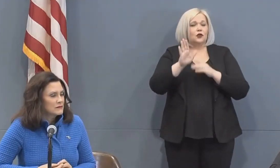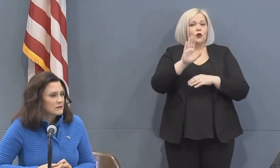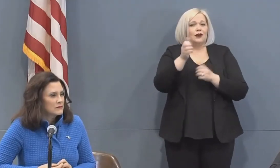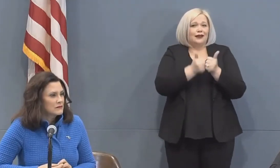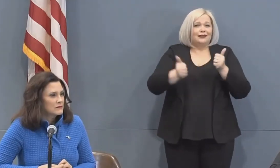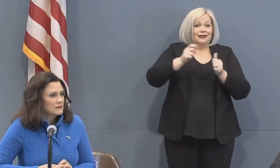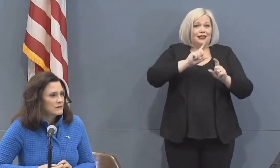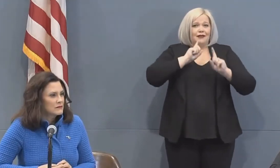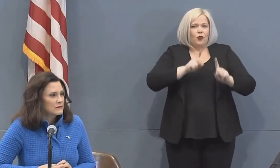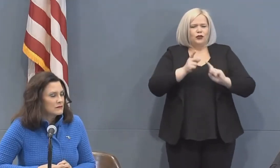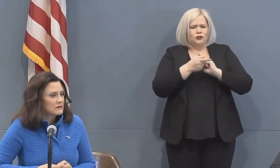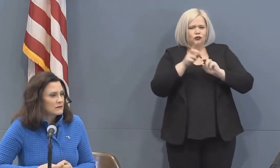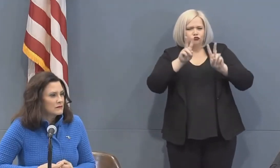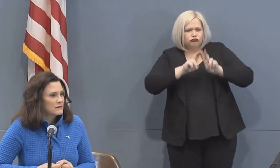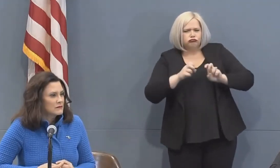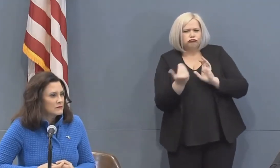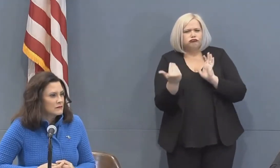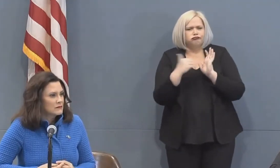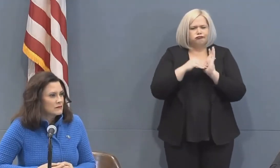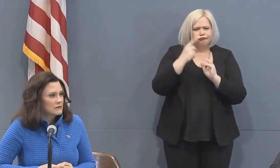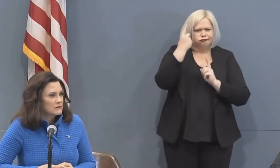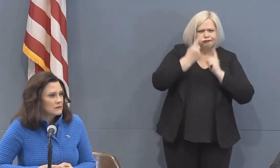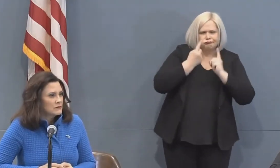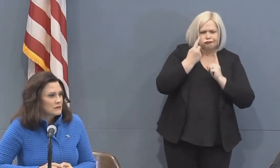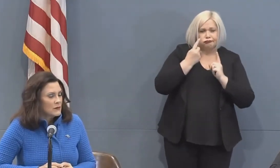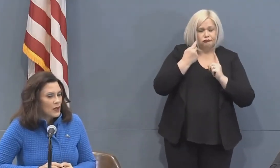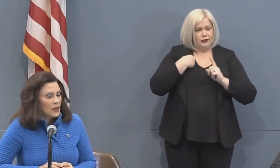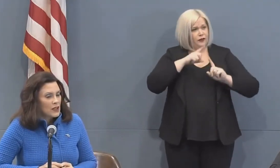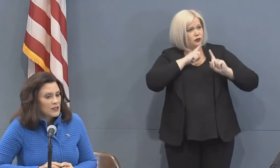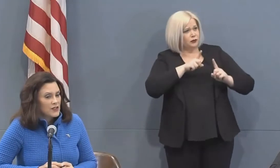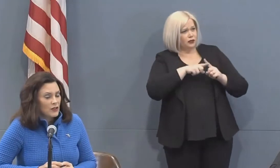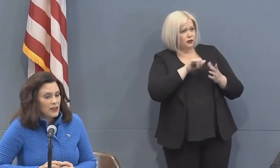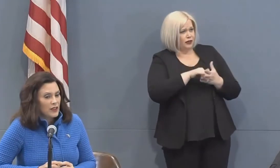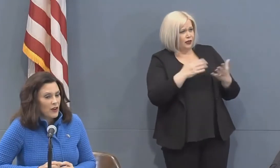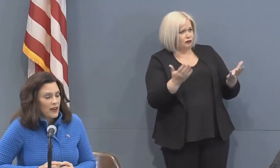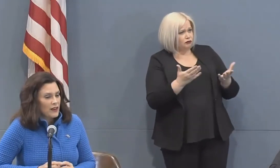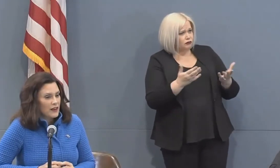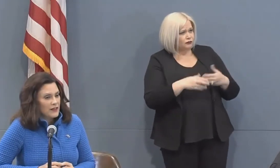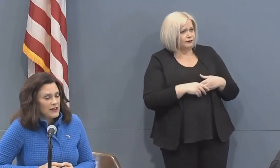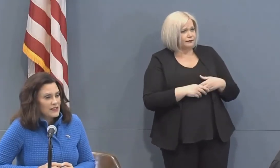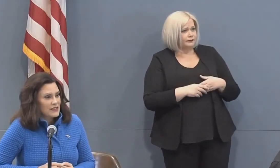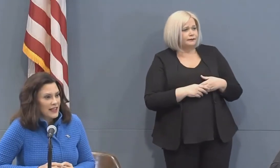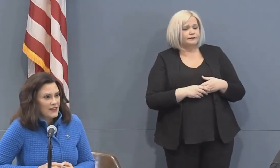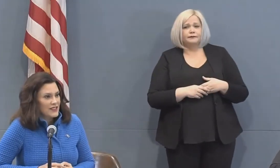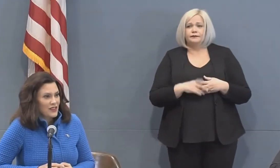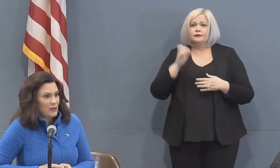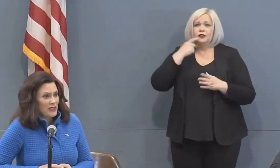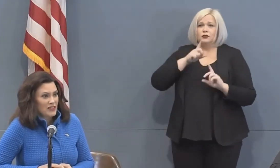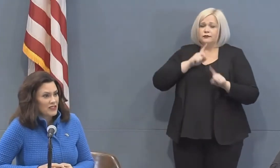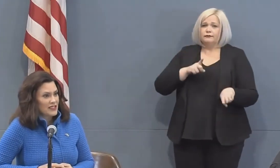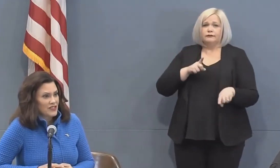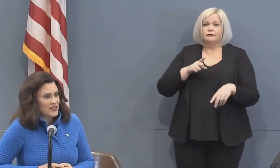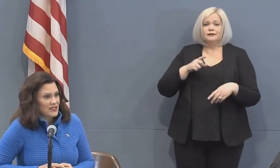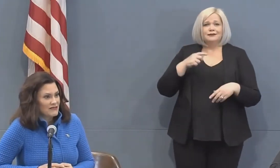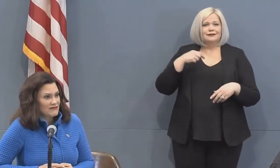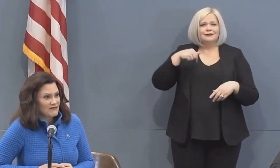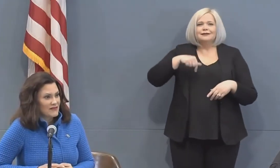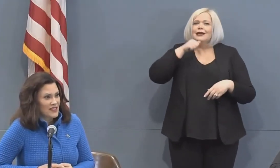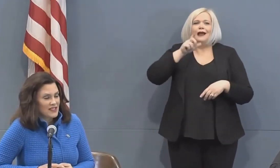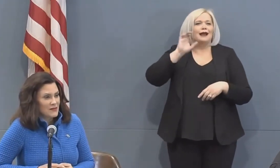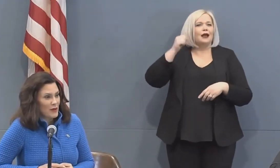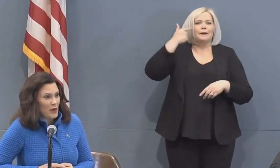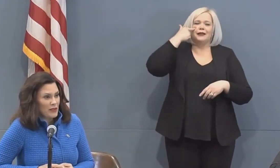have you given it any thought or what would be your response to that so you know I this is not these are not political decisions